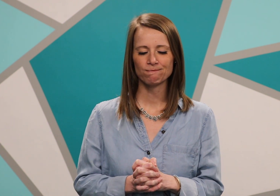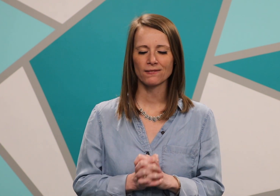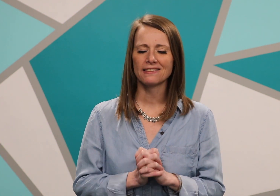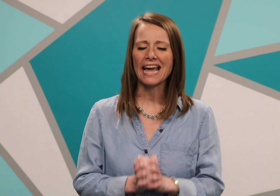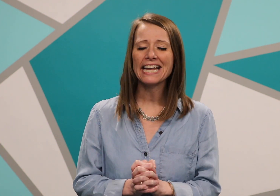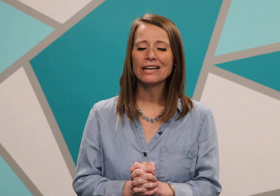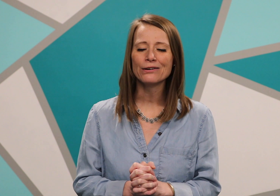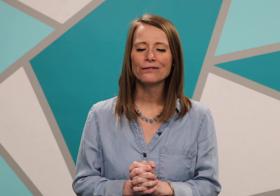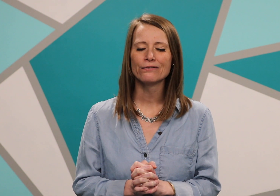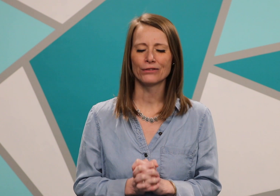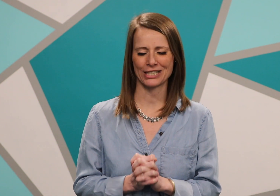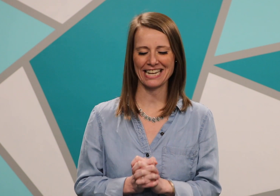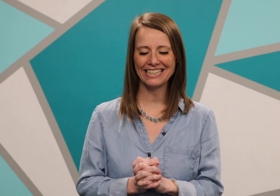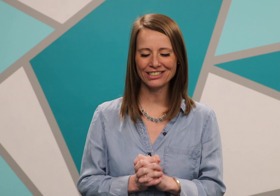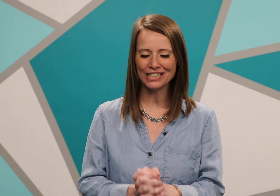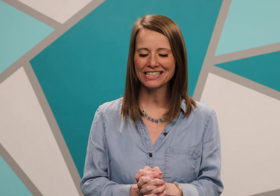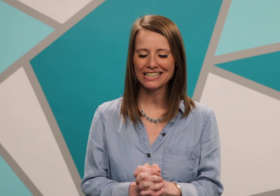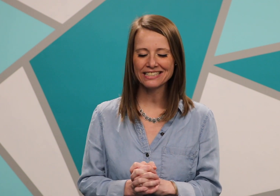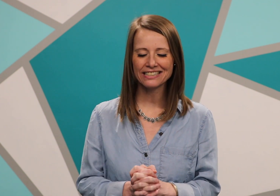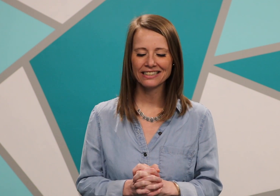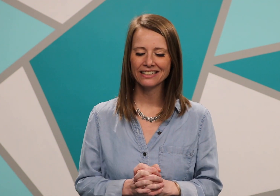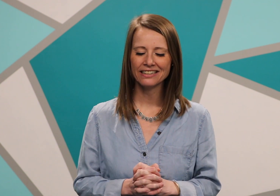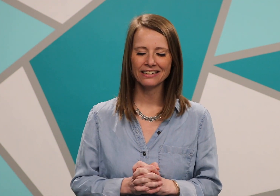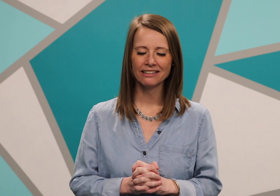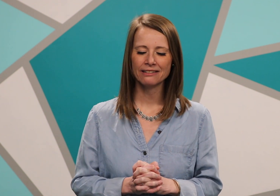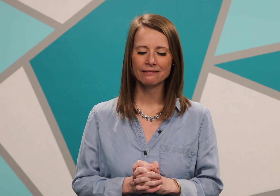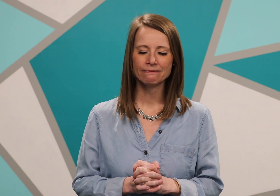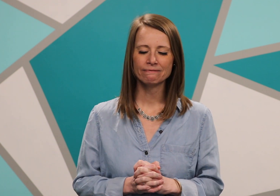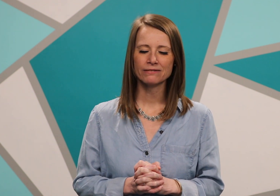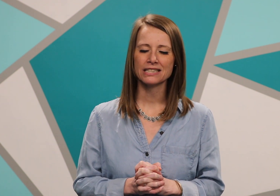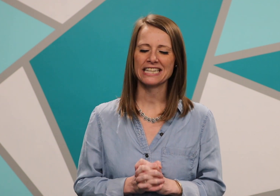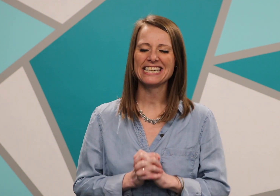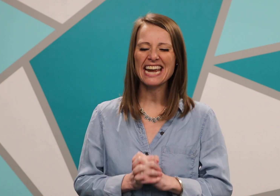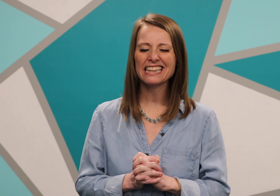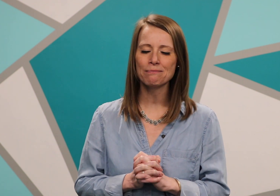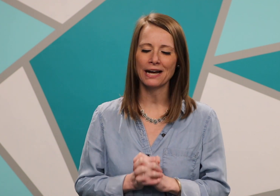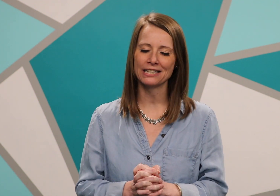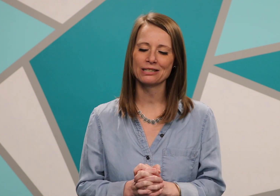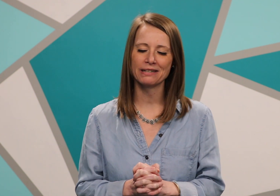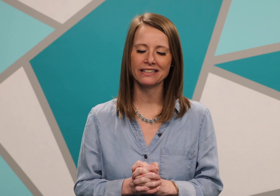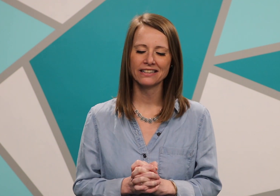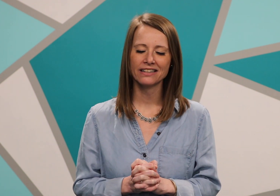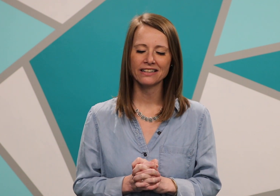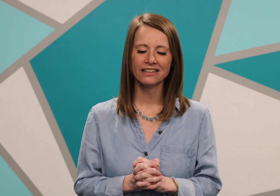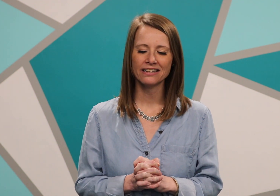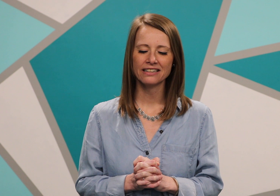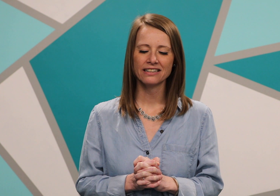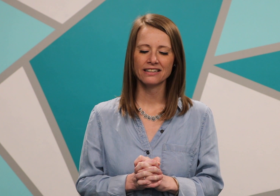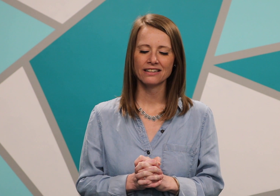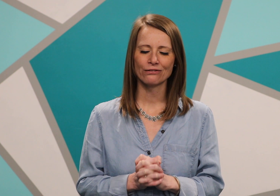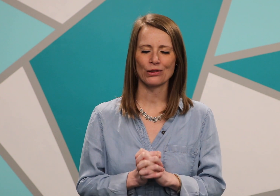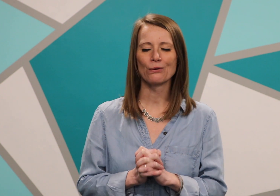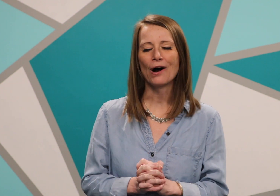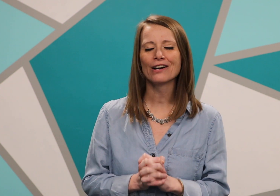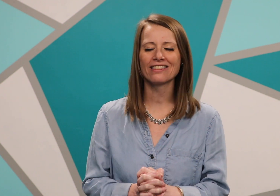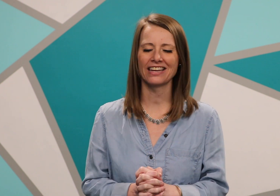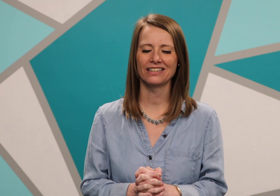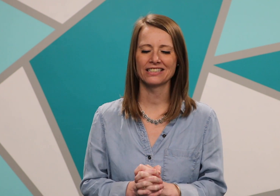thank you for sending Jesus to take the punishment for the wrong things